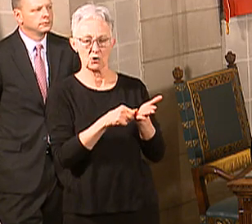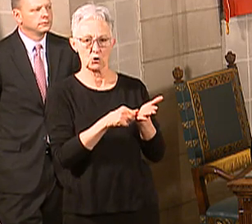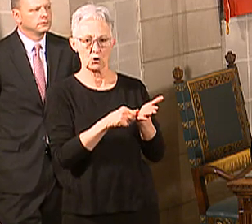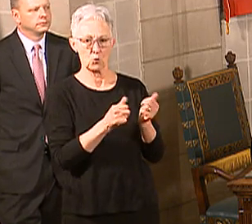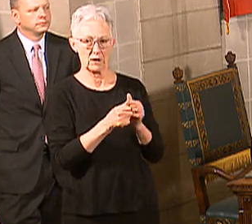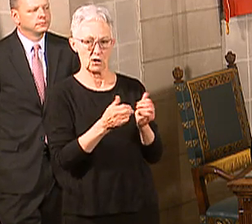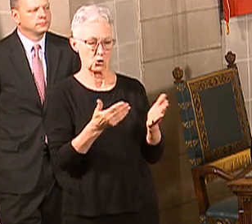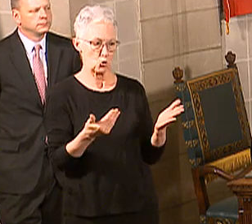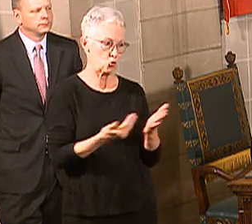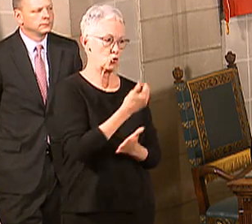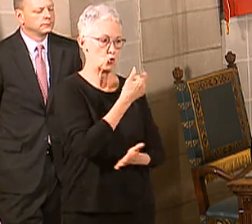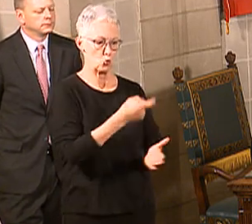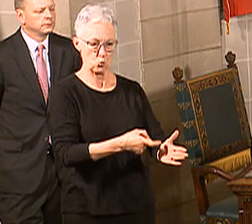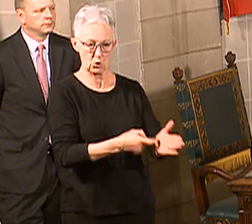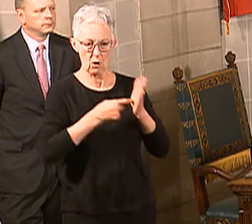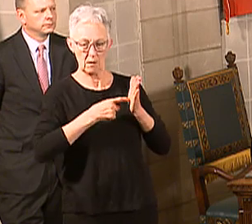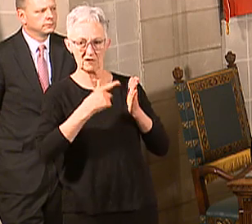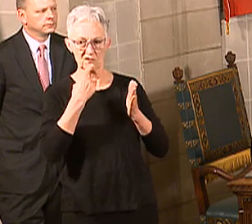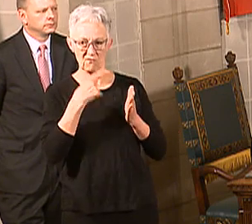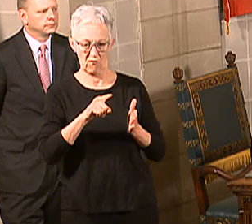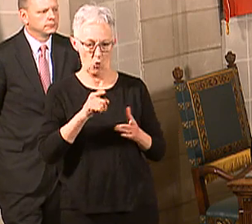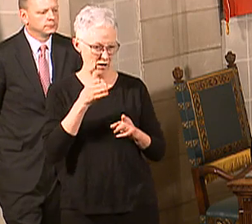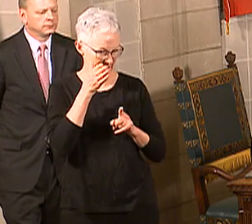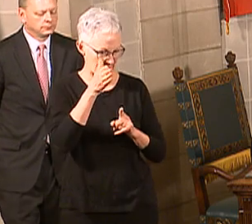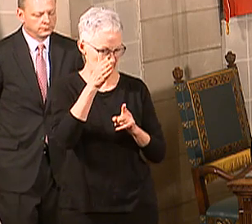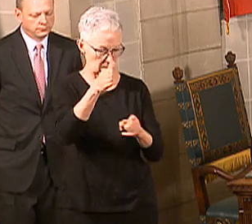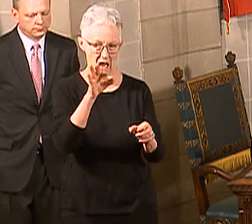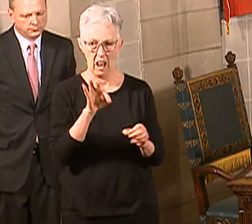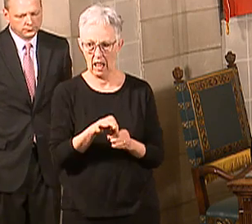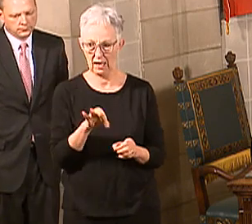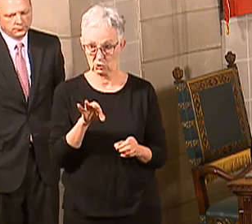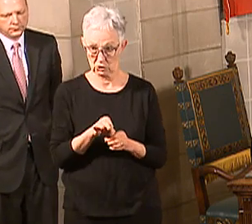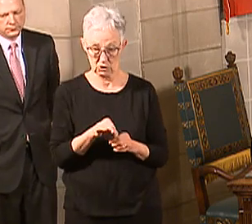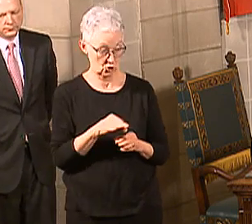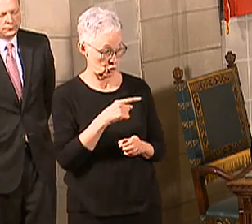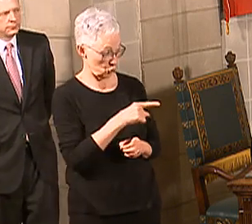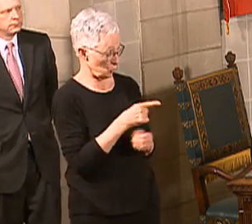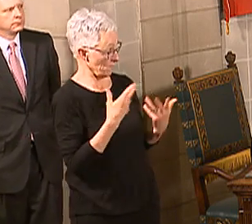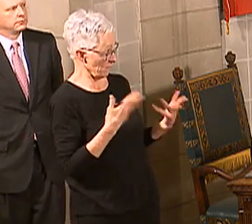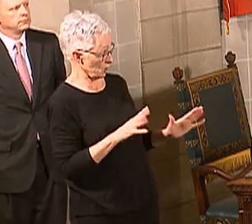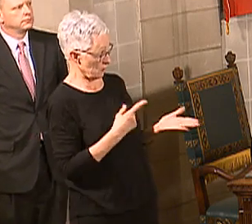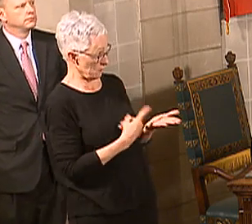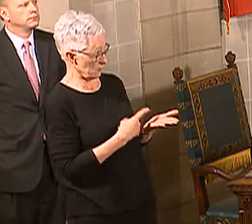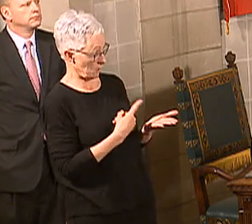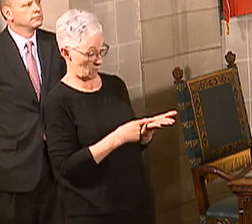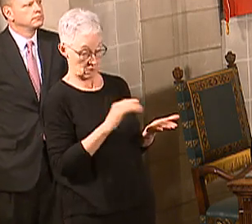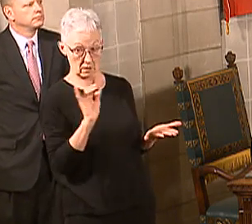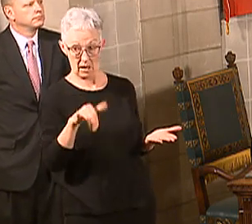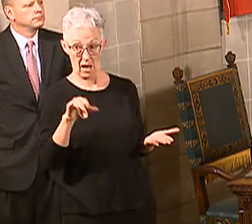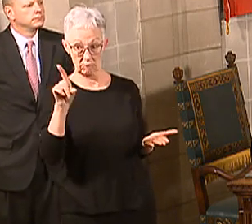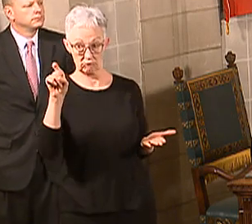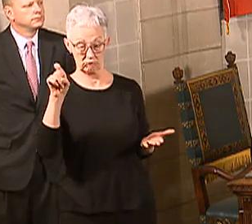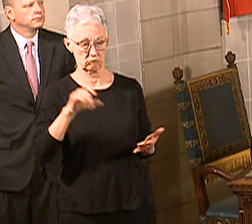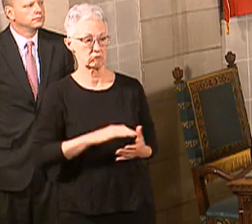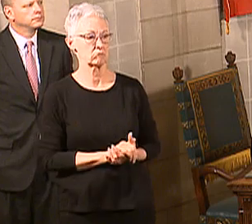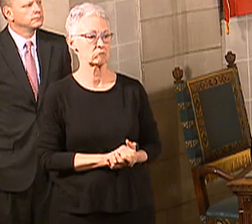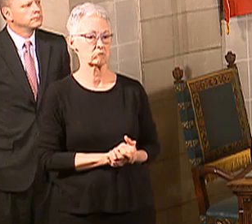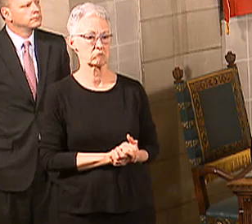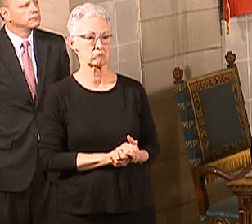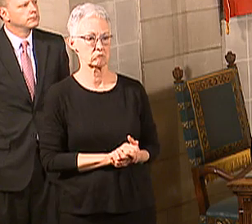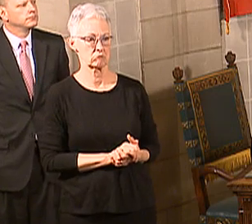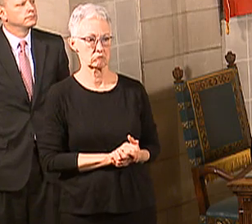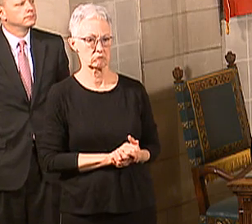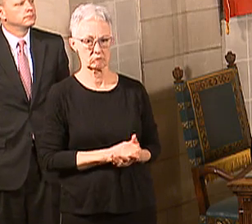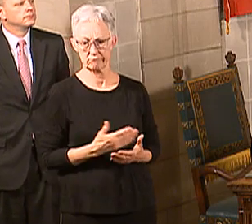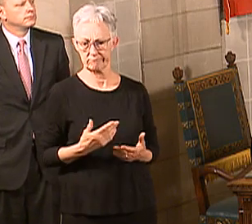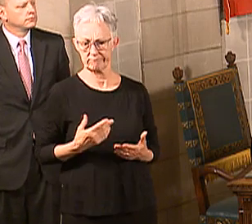guys have any comment about the push? Didn't know if this has or hasn't been discussed between the Governor and the Secretary of State. Earlier, we announced